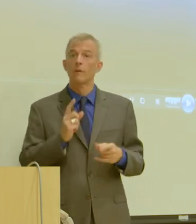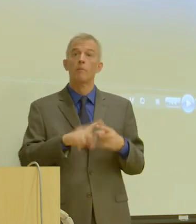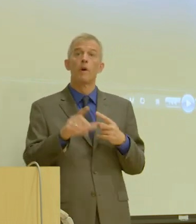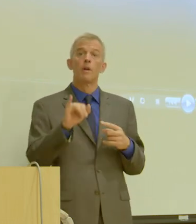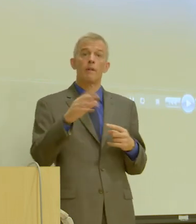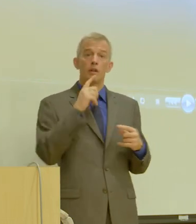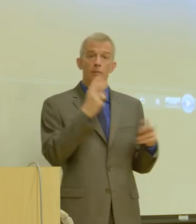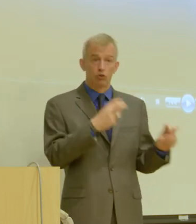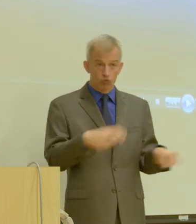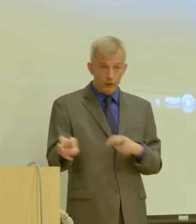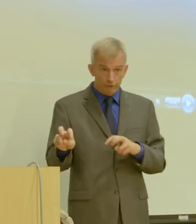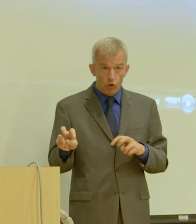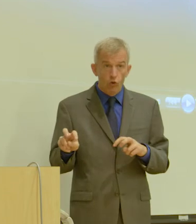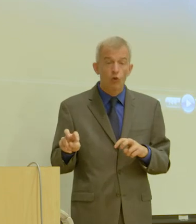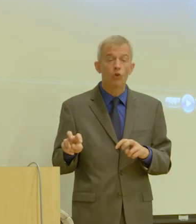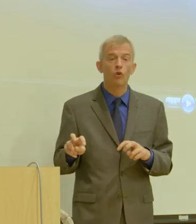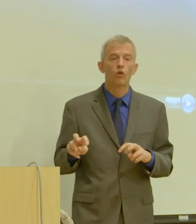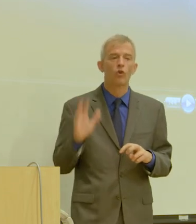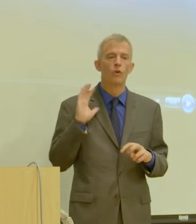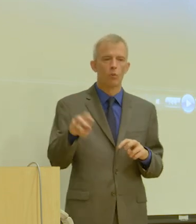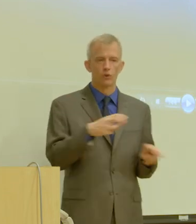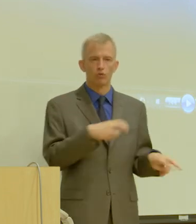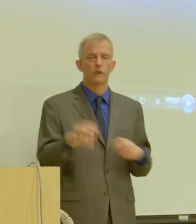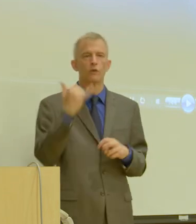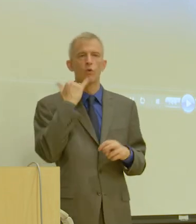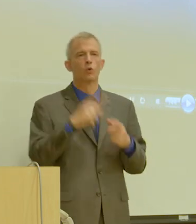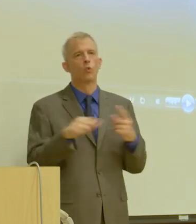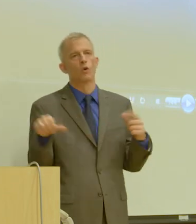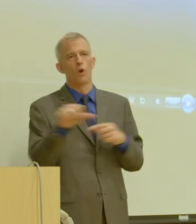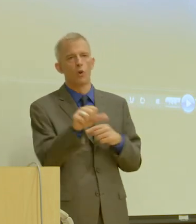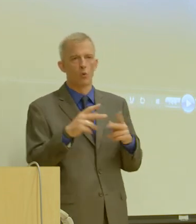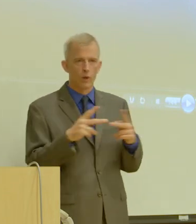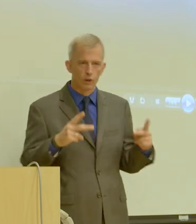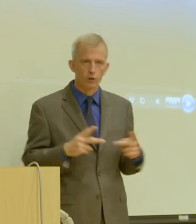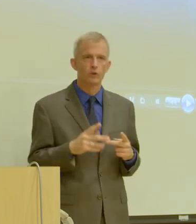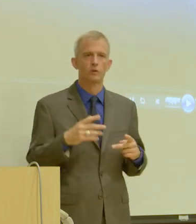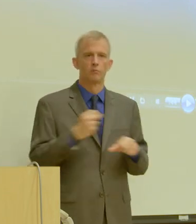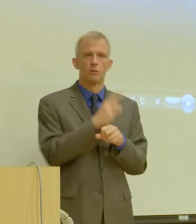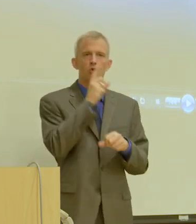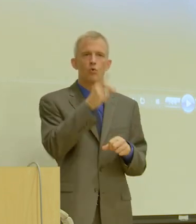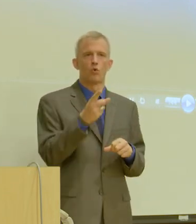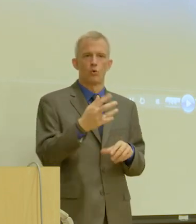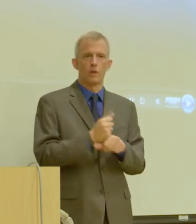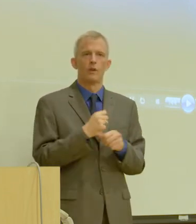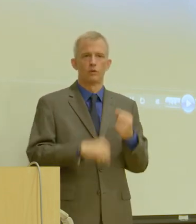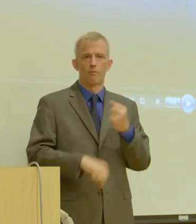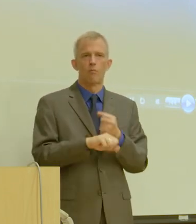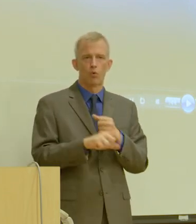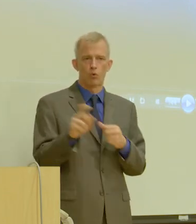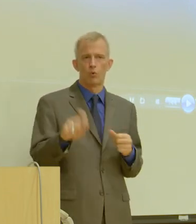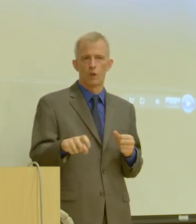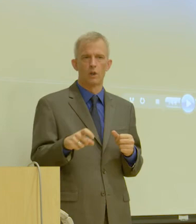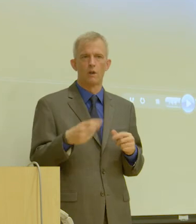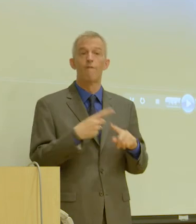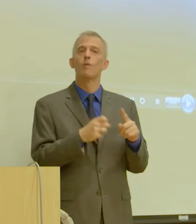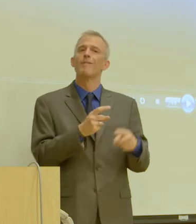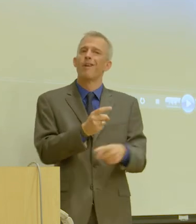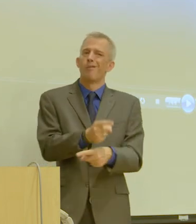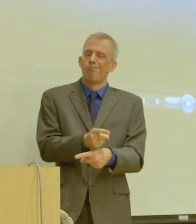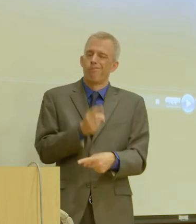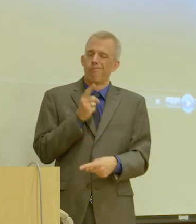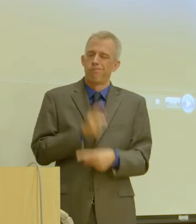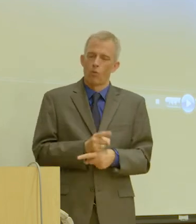transferred, they'll transfer that call to another location and then ensure that you get the support you need from the appropriate